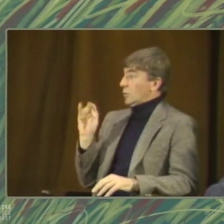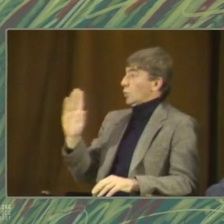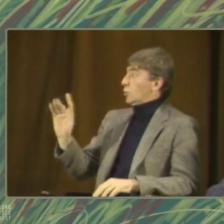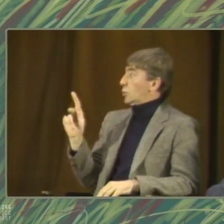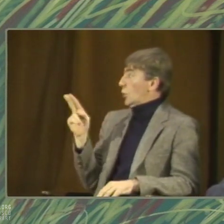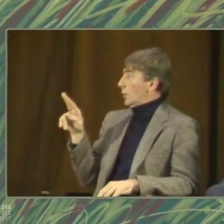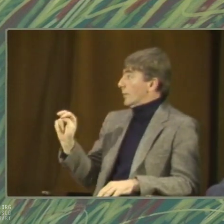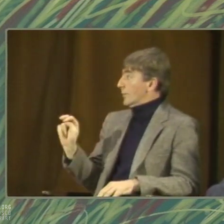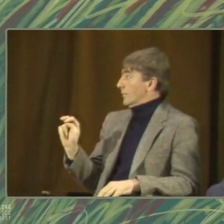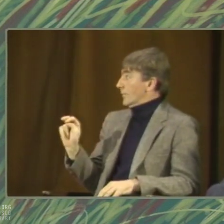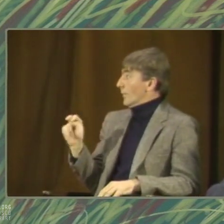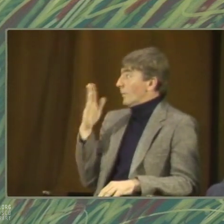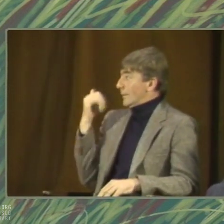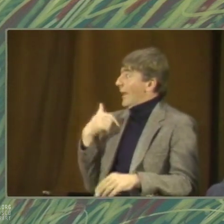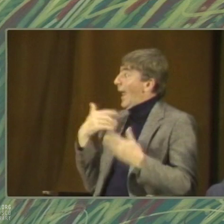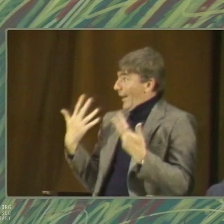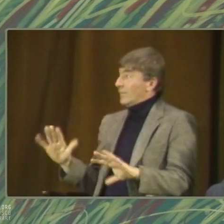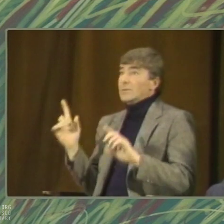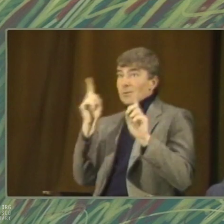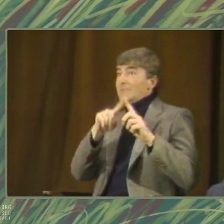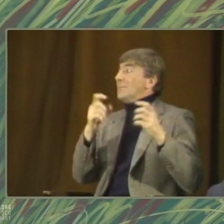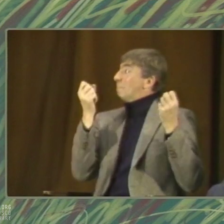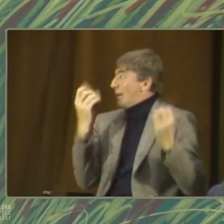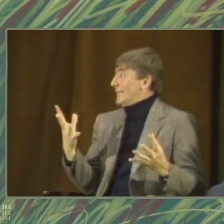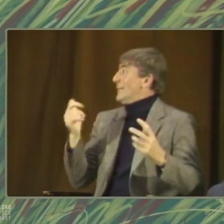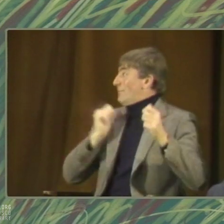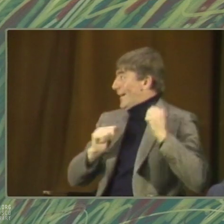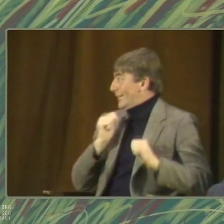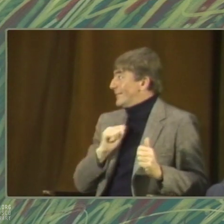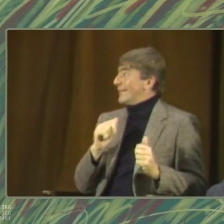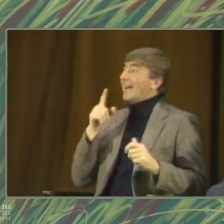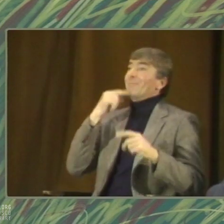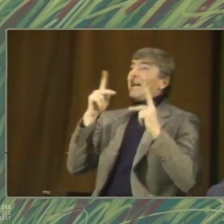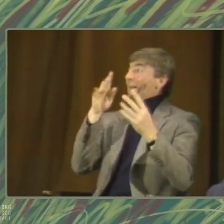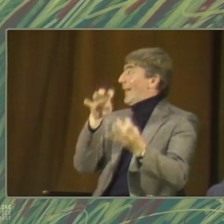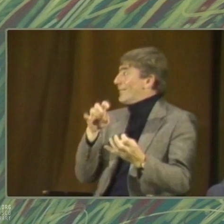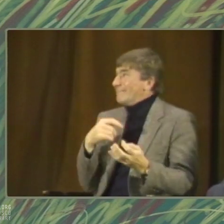her, Well, it's your turn now. I've been to many a play where the audience laughed, and I didn't get it.